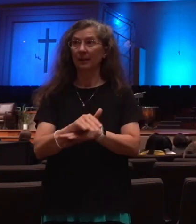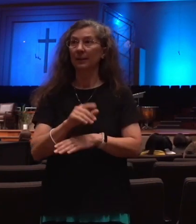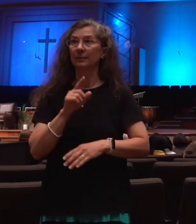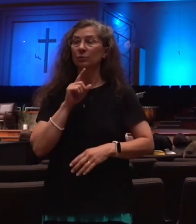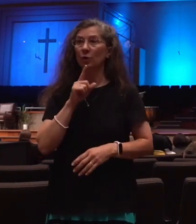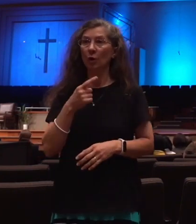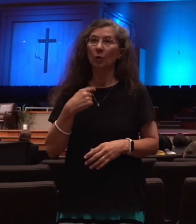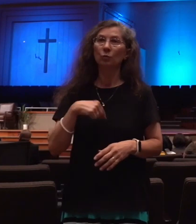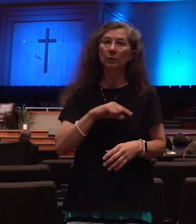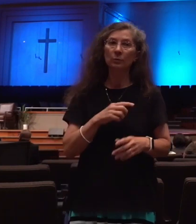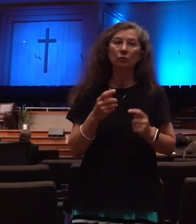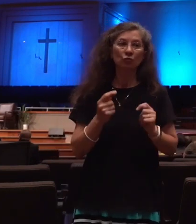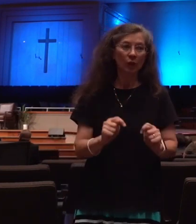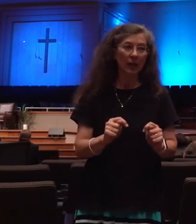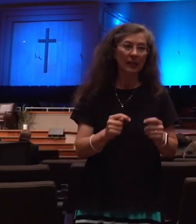do our best to get through the whole thing,